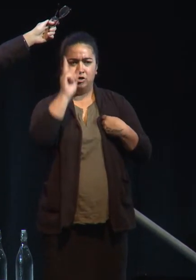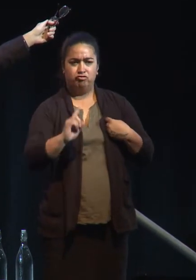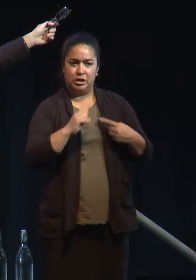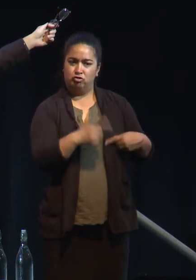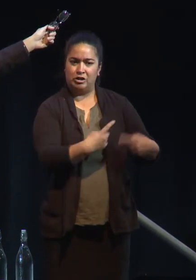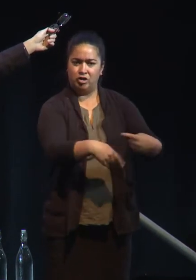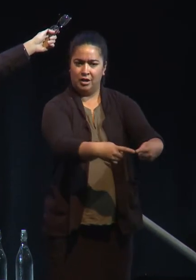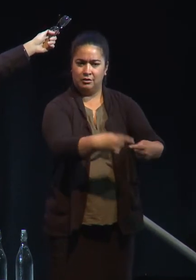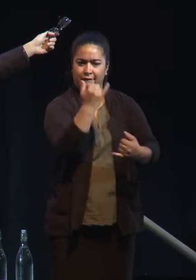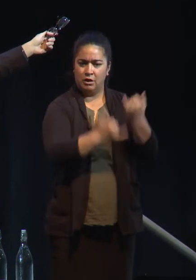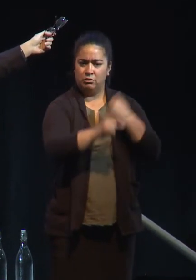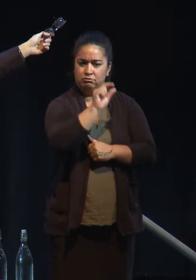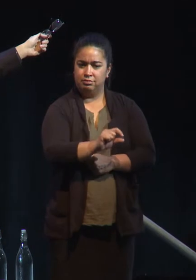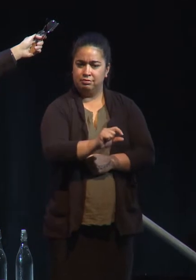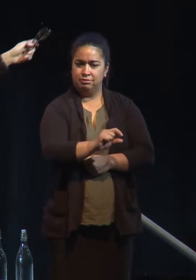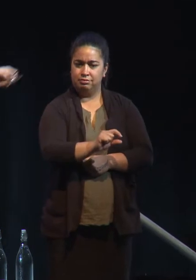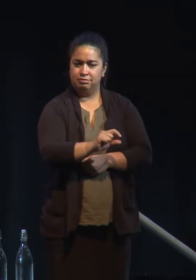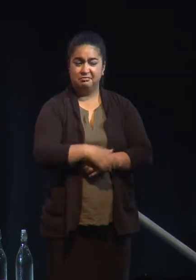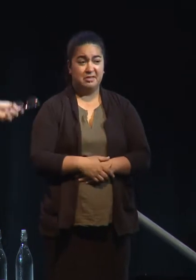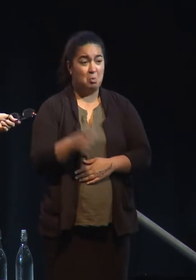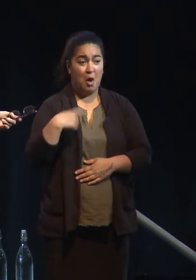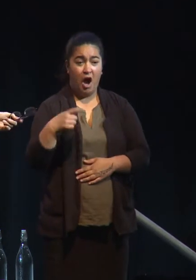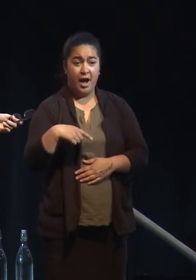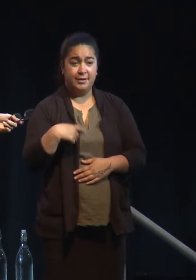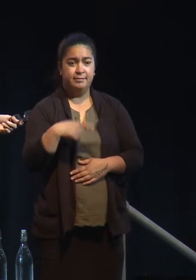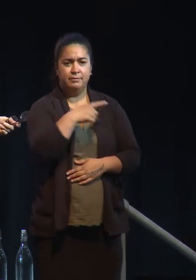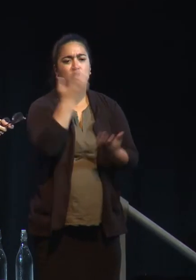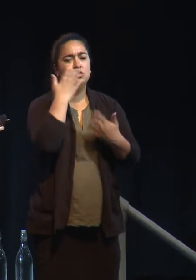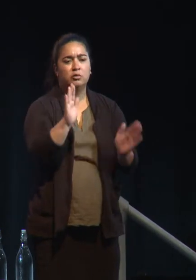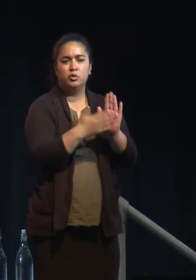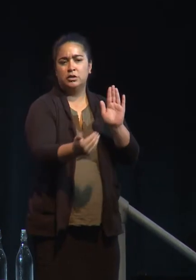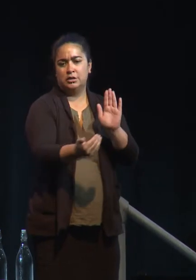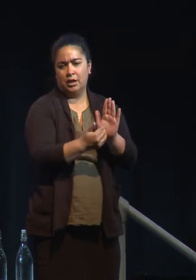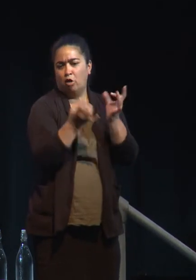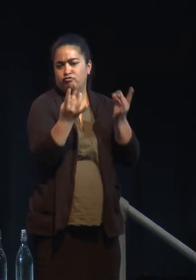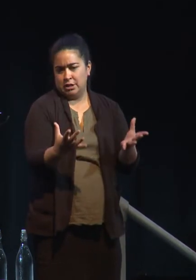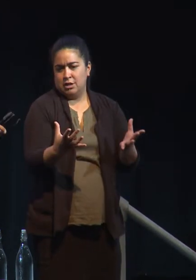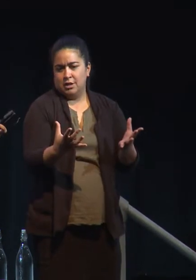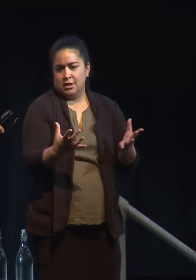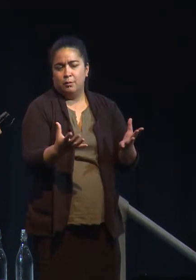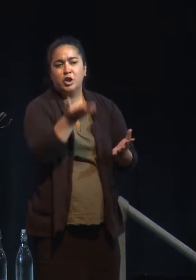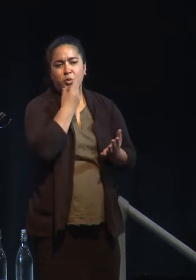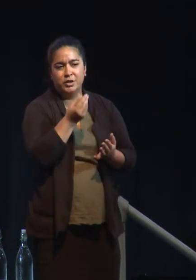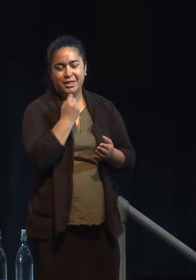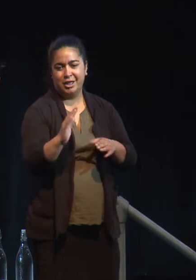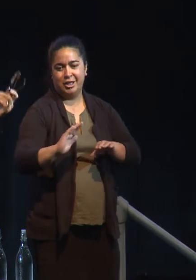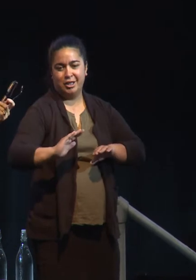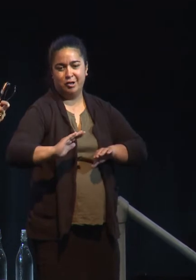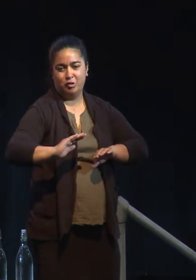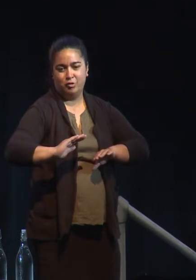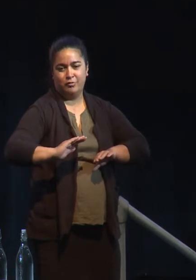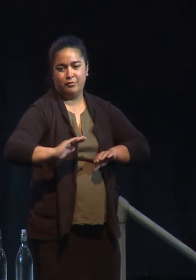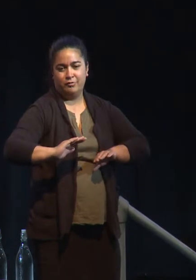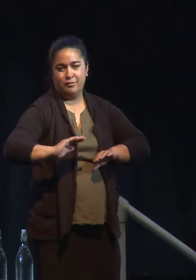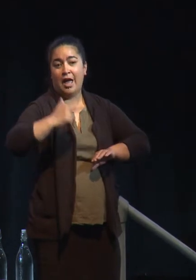And that's a tribute to New Zealand's power already and the fact that we're already